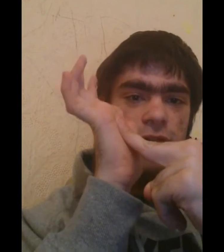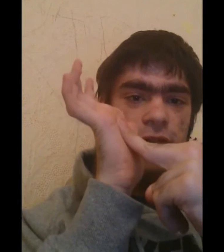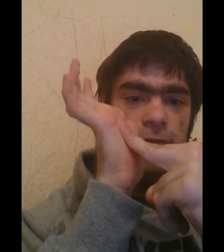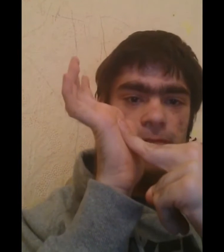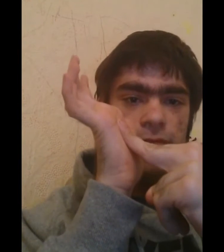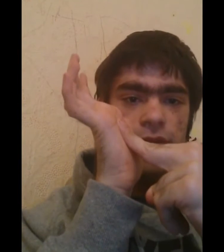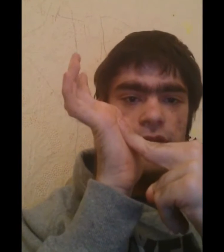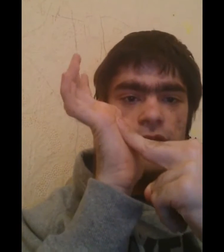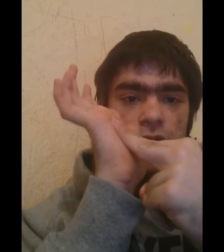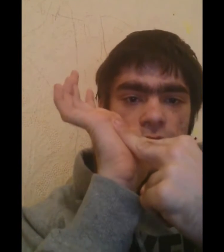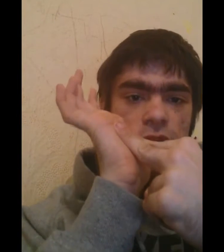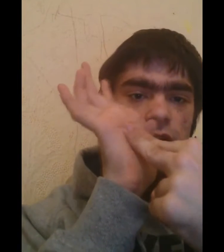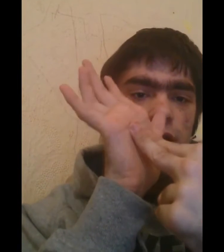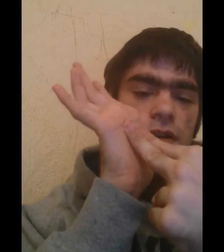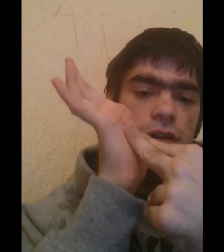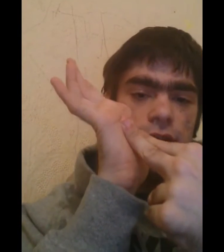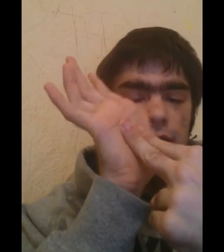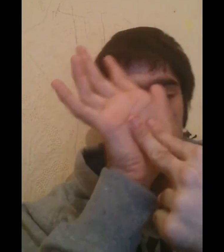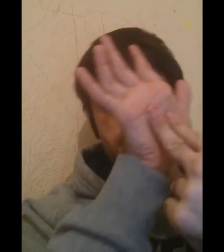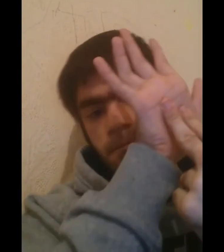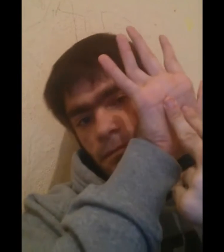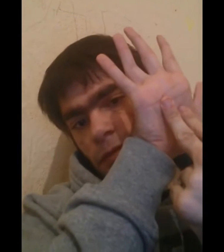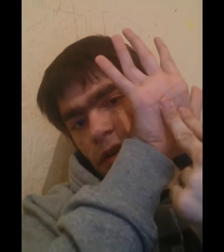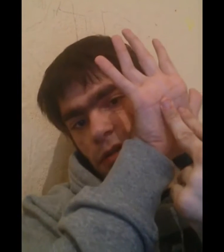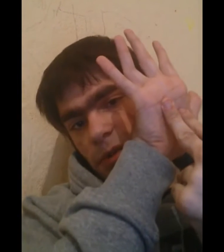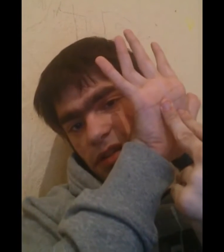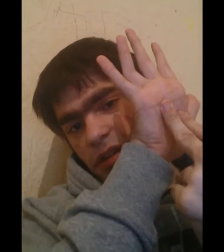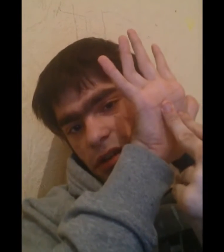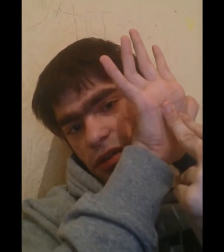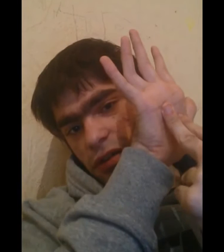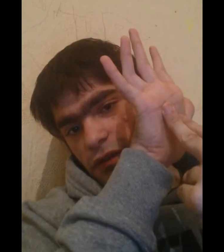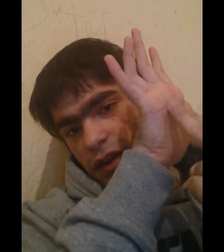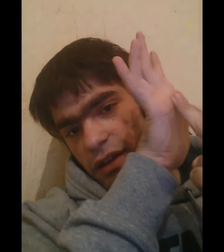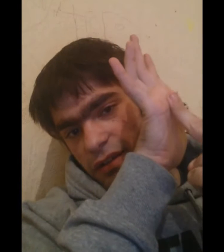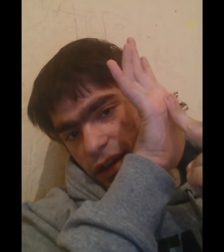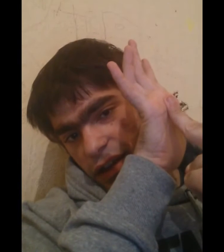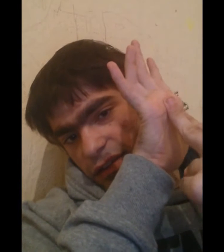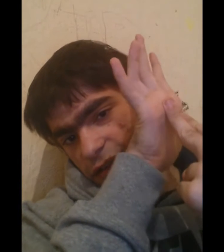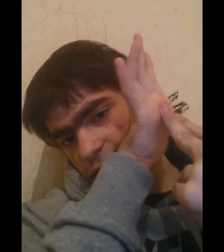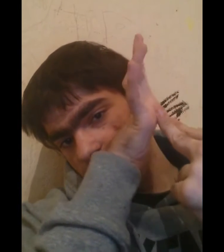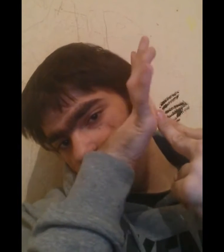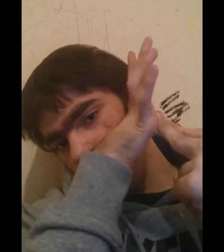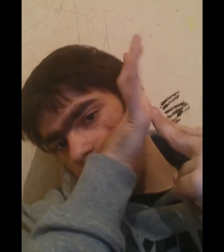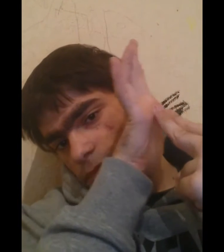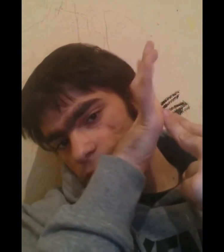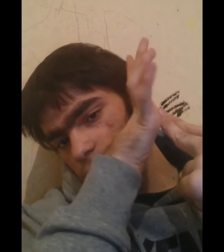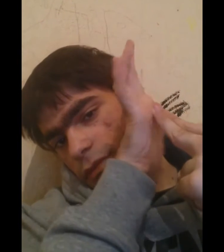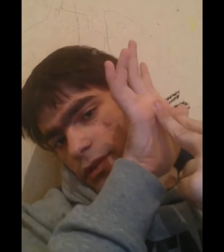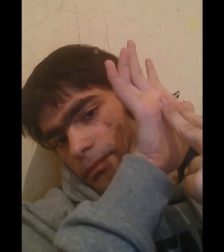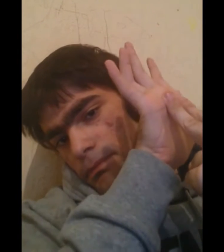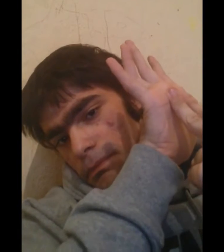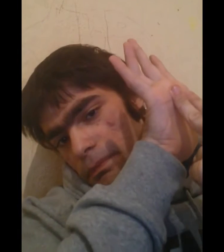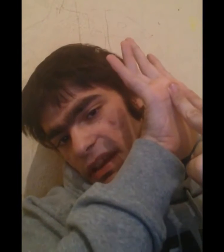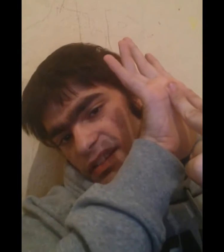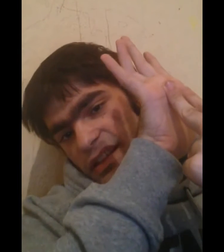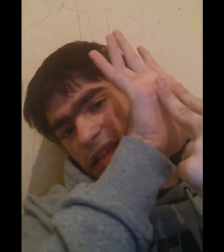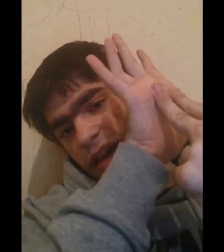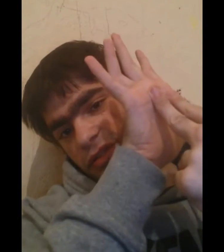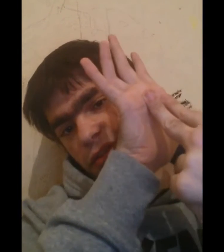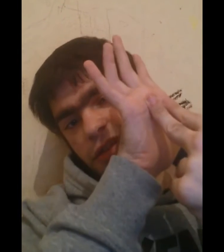basically got your two fingers and it's basically that so